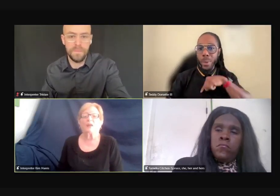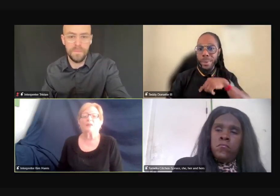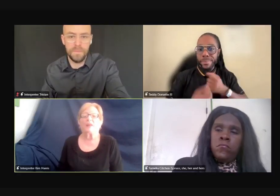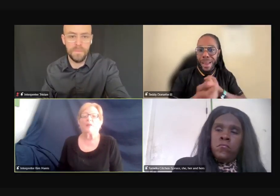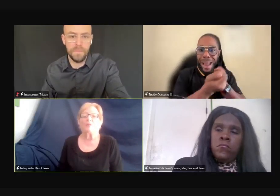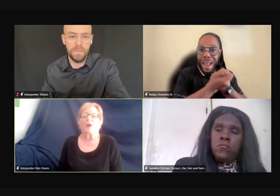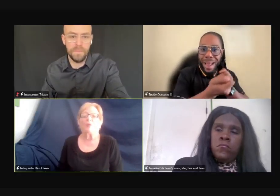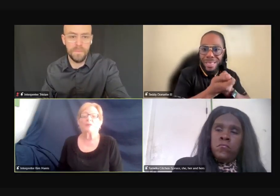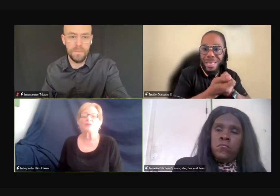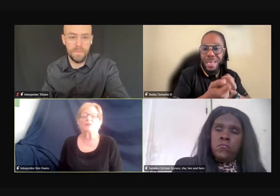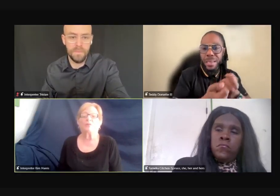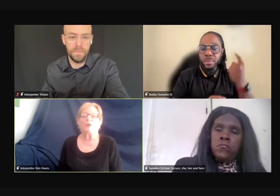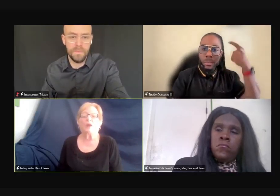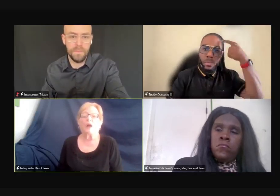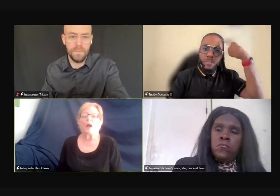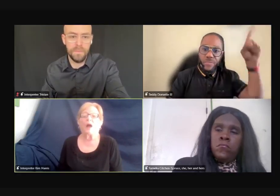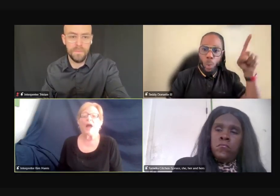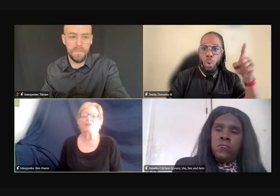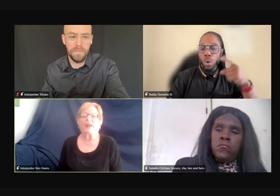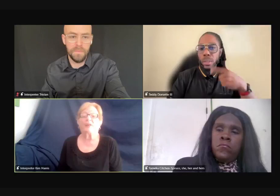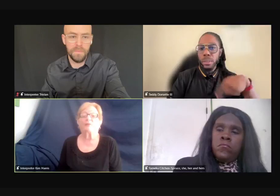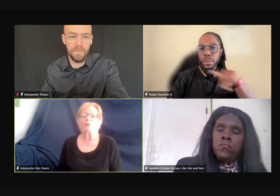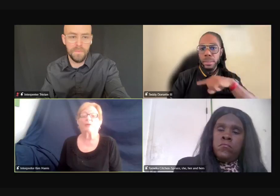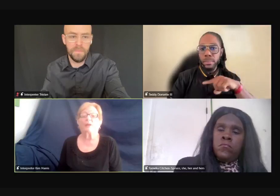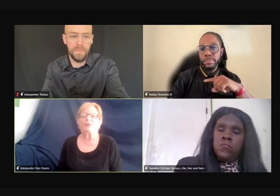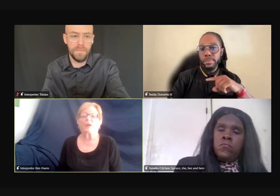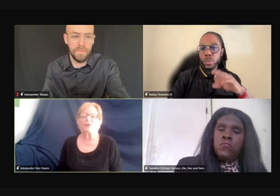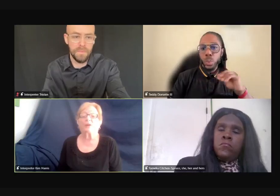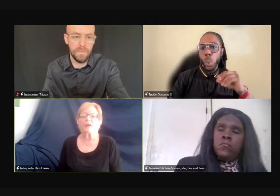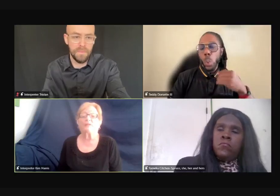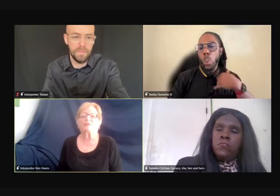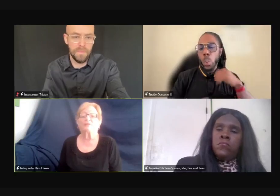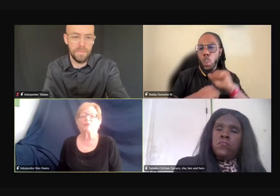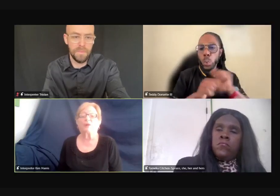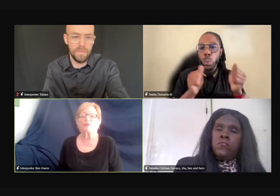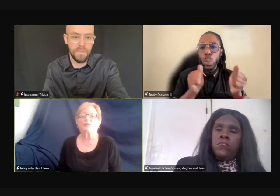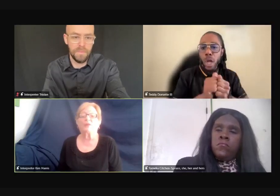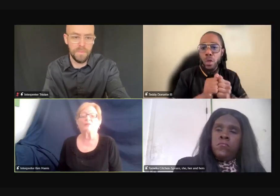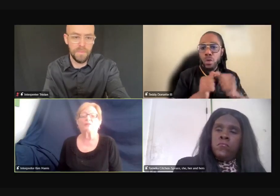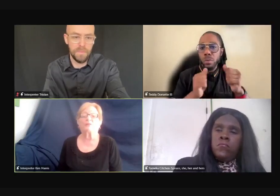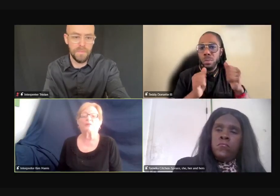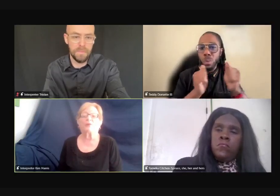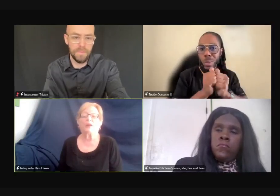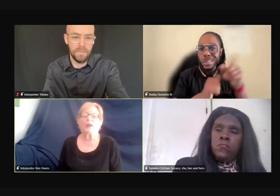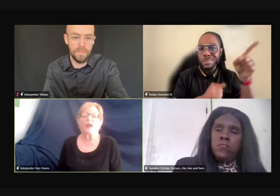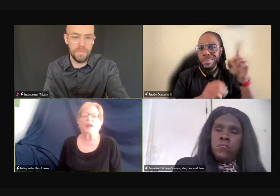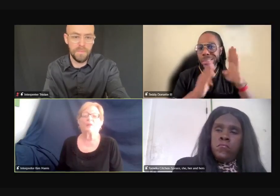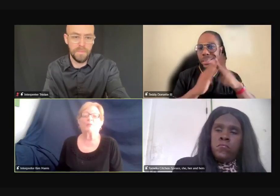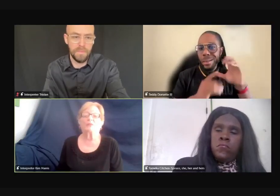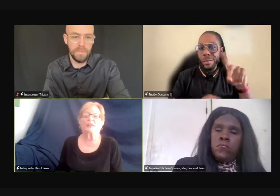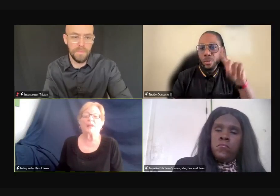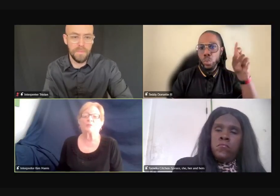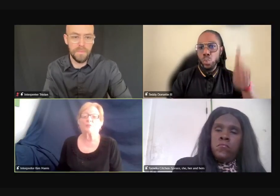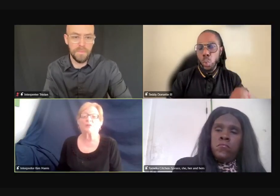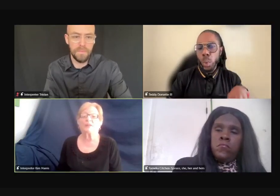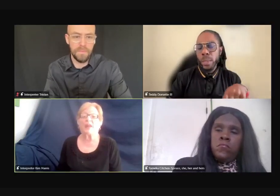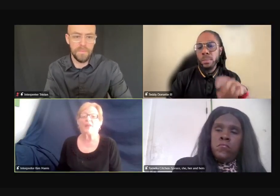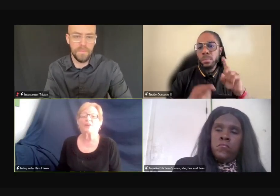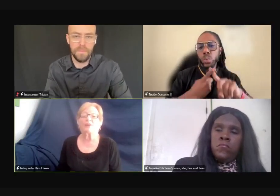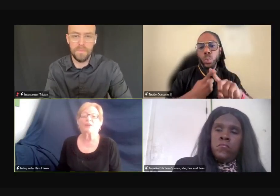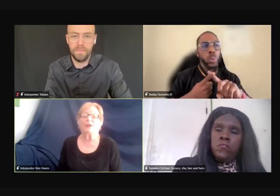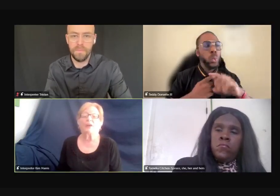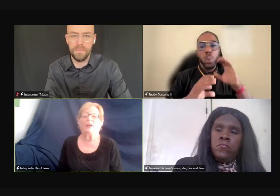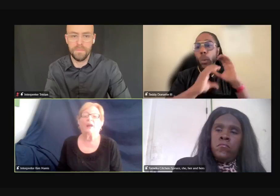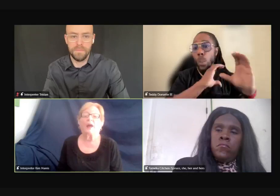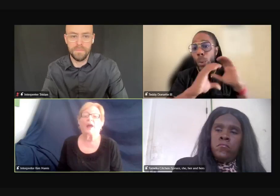that will help us to advocate for each other and for ourselves and work as we work